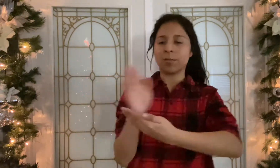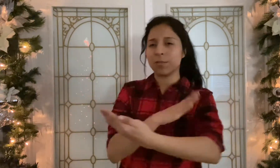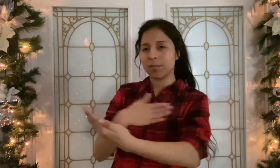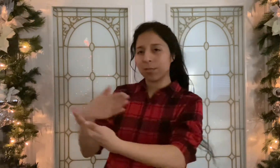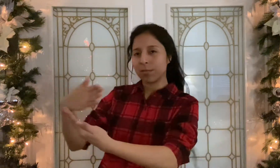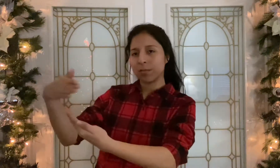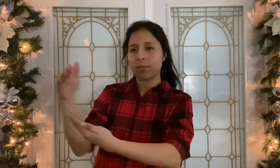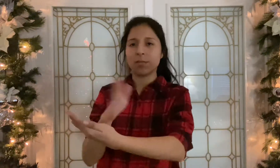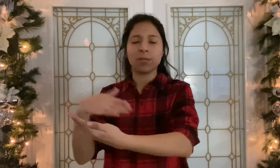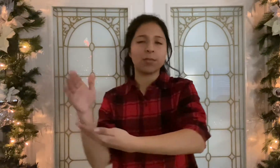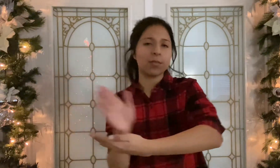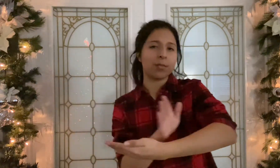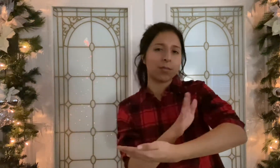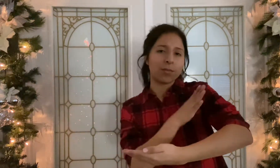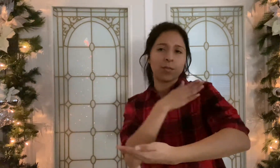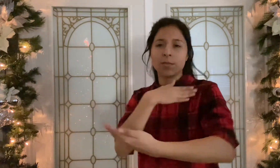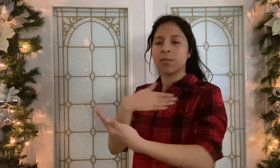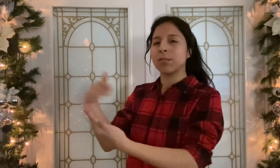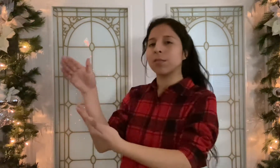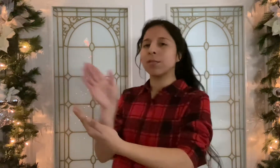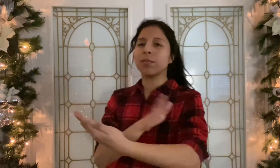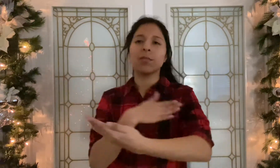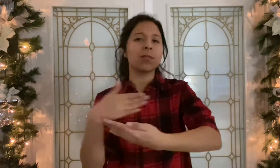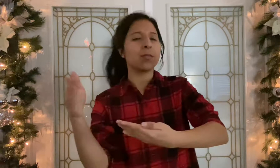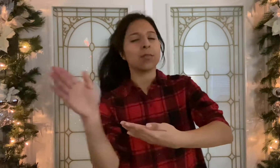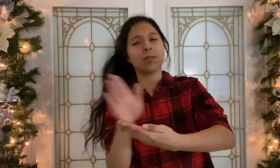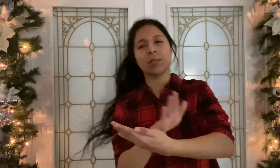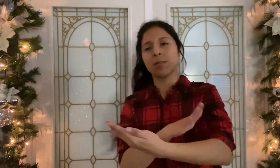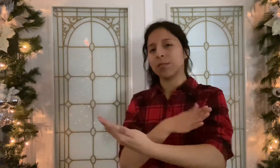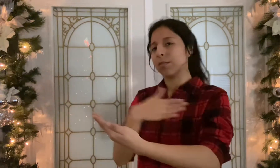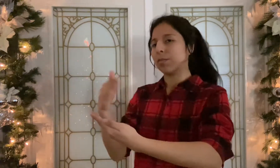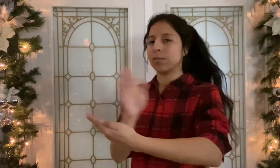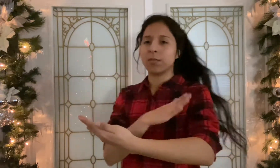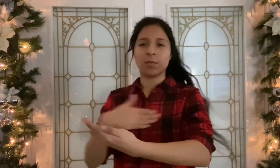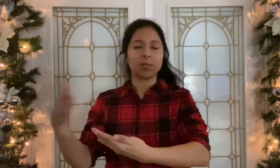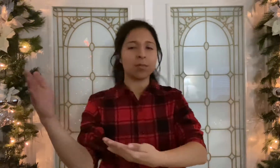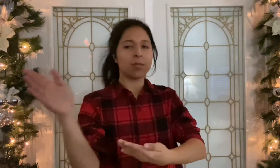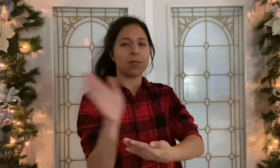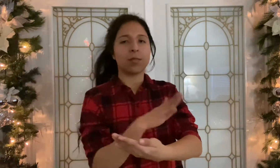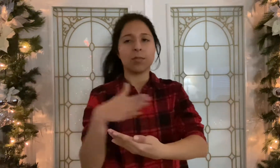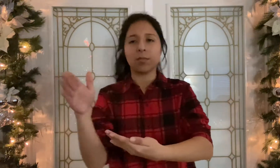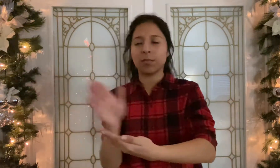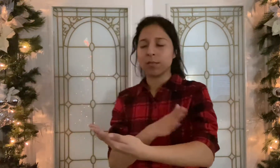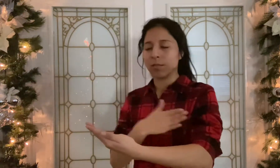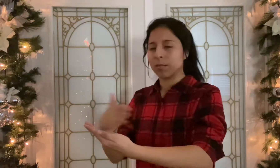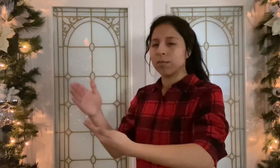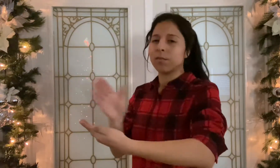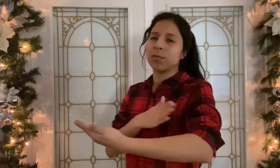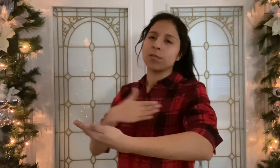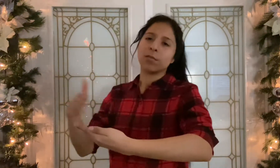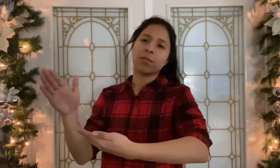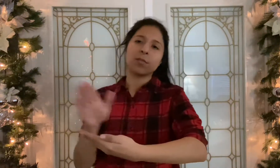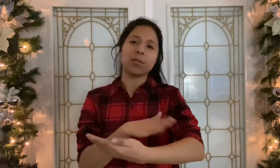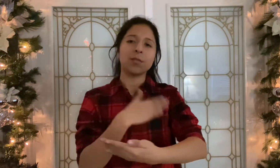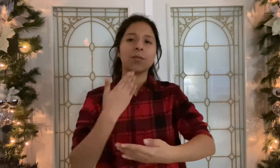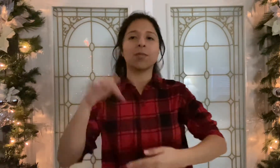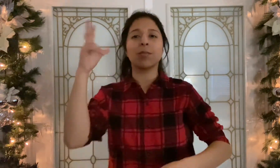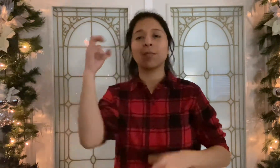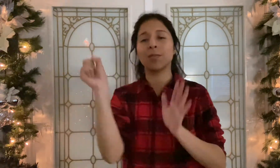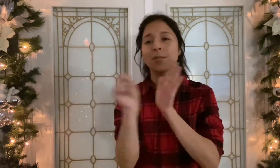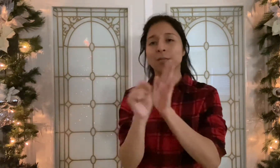-dong La-la-la-la-la-la-la-la-la-la-la-la-la-la-la-la-la-la-la-la-la-la-la-la-la What county